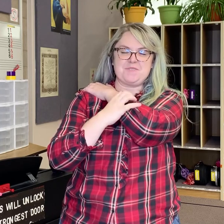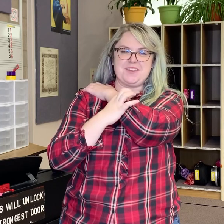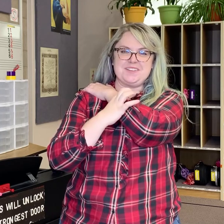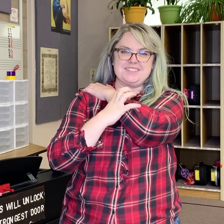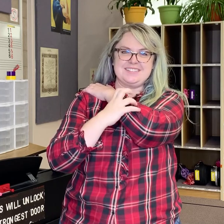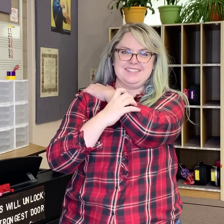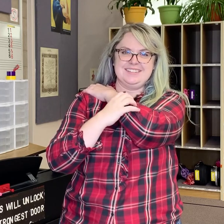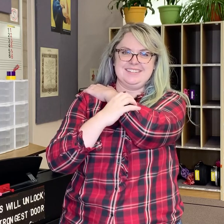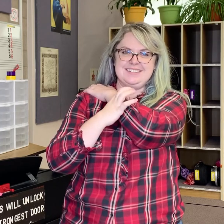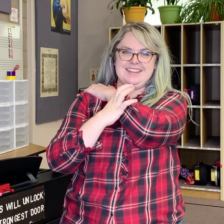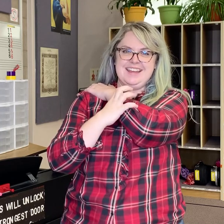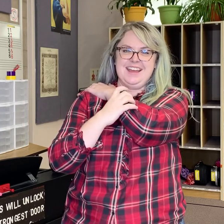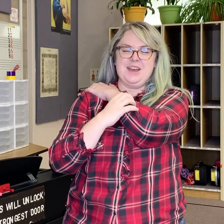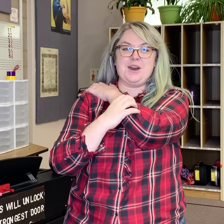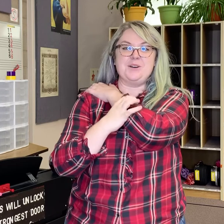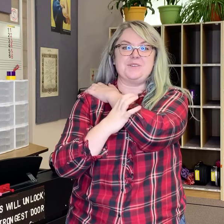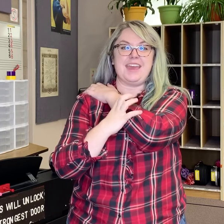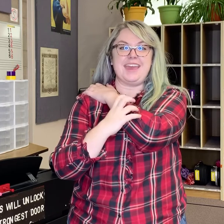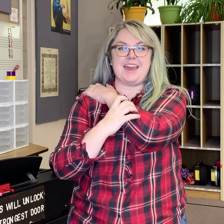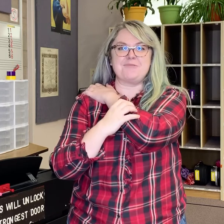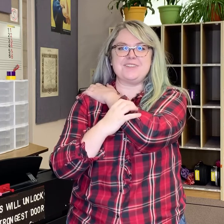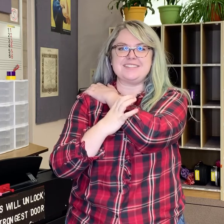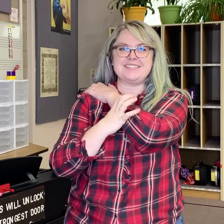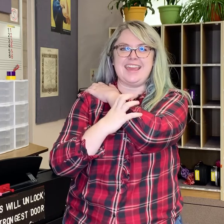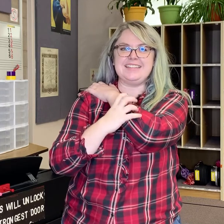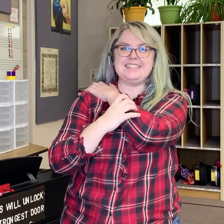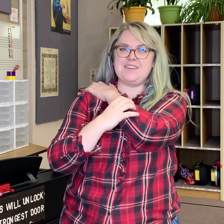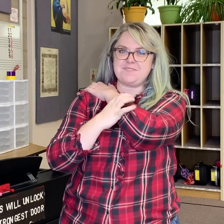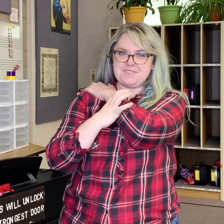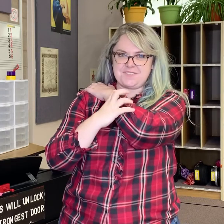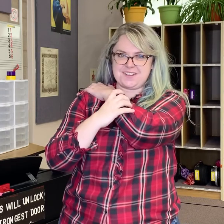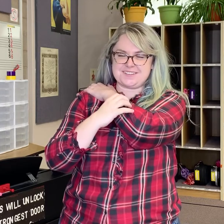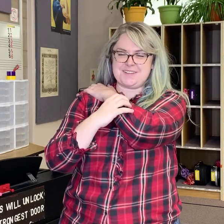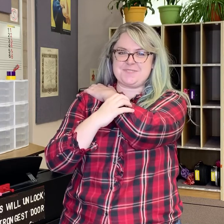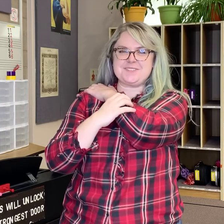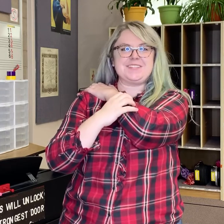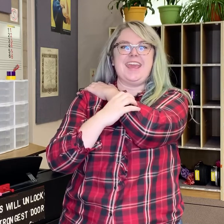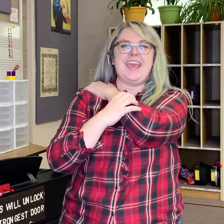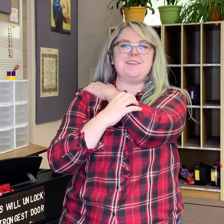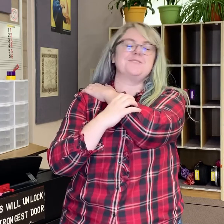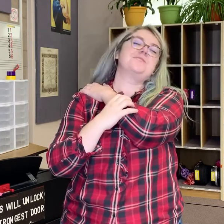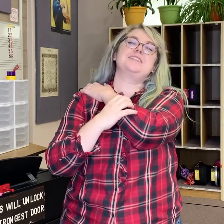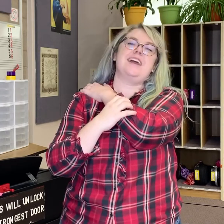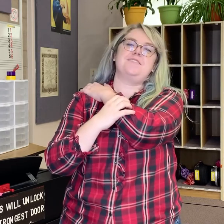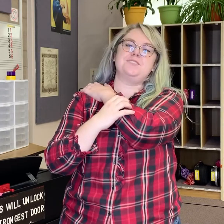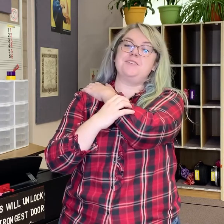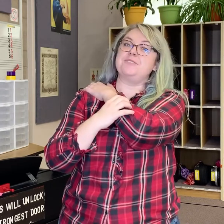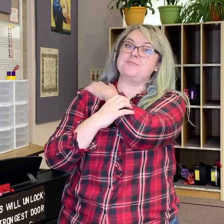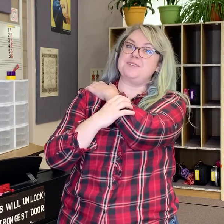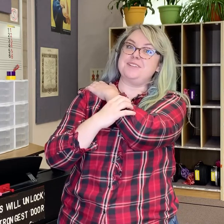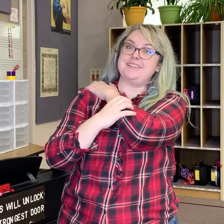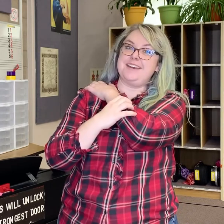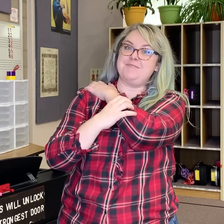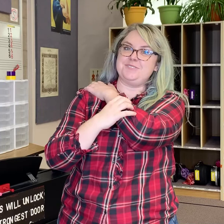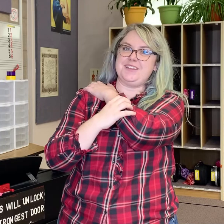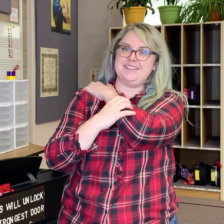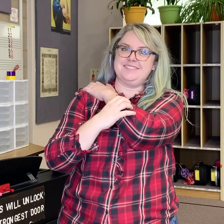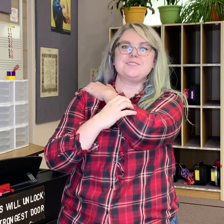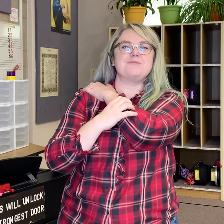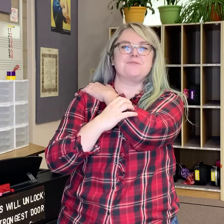fingers? Okay I'm going to say different finger numbers and you're going to have to know which one I'm doing. Let's start with